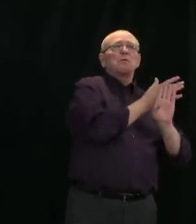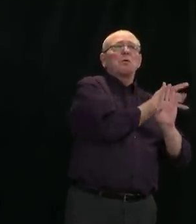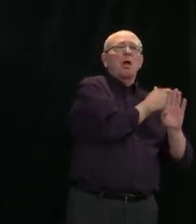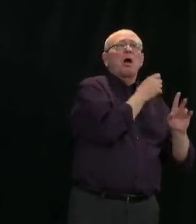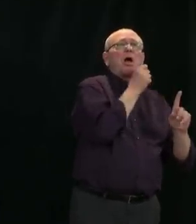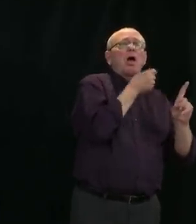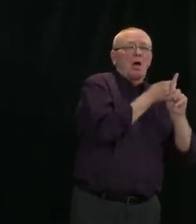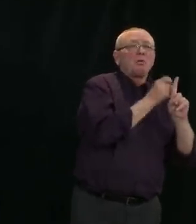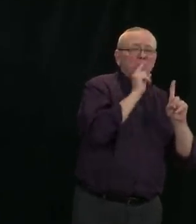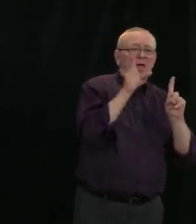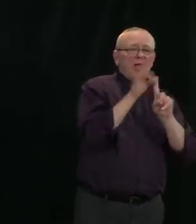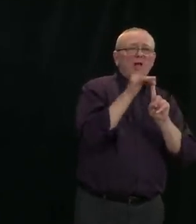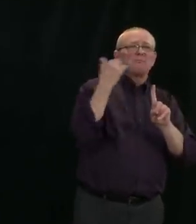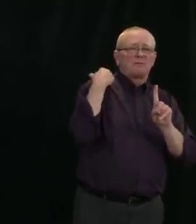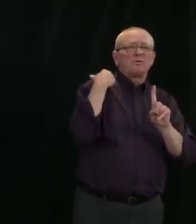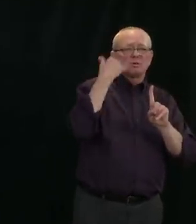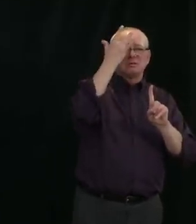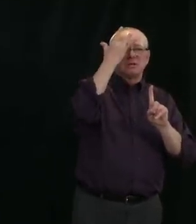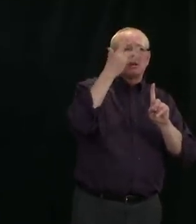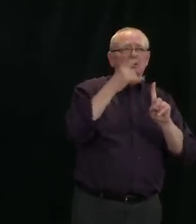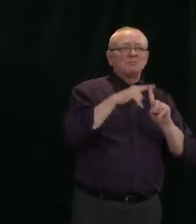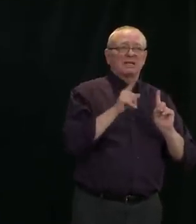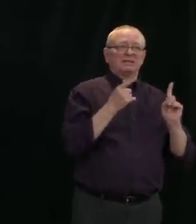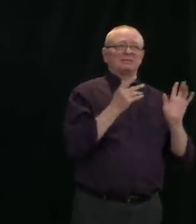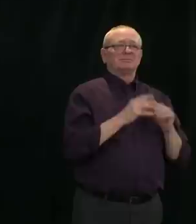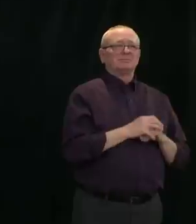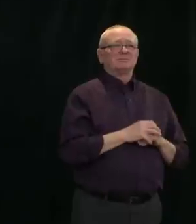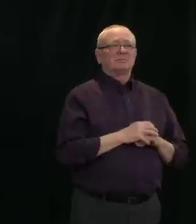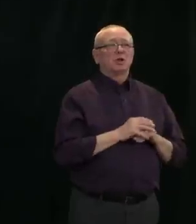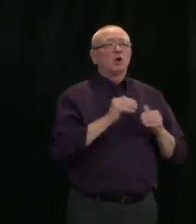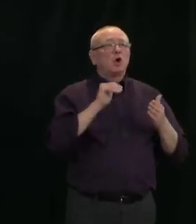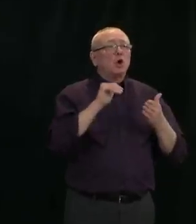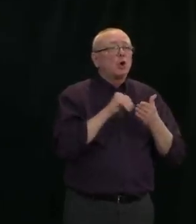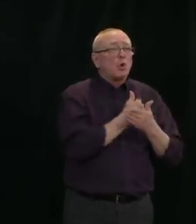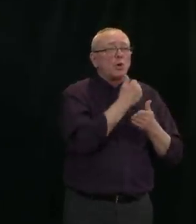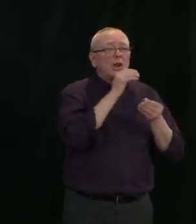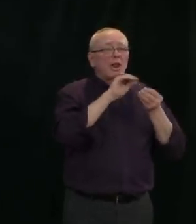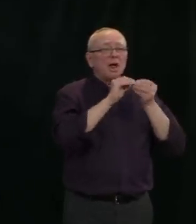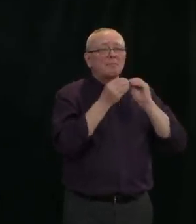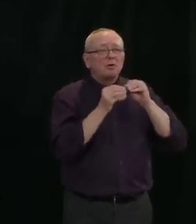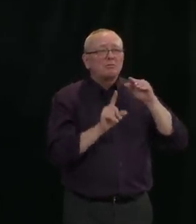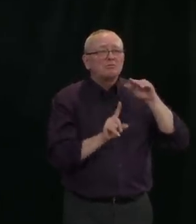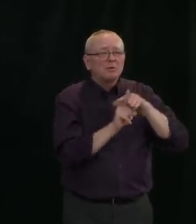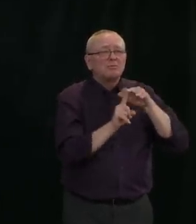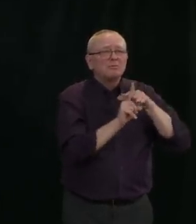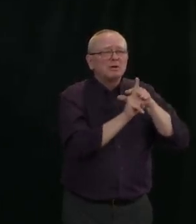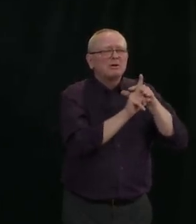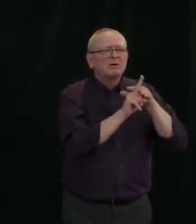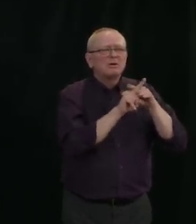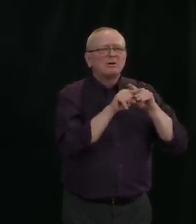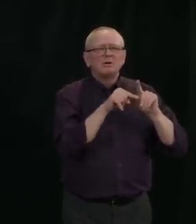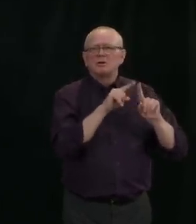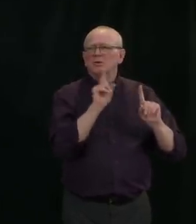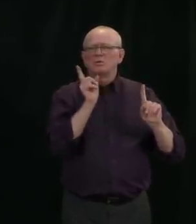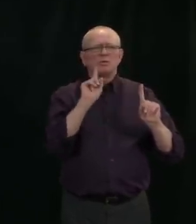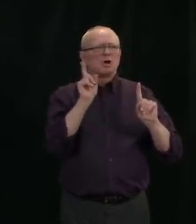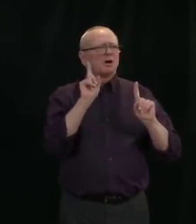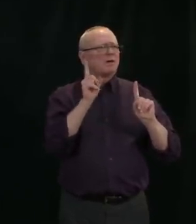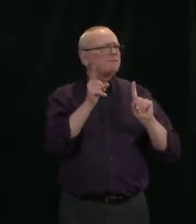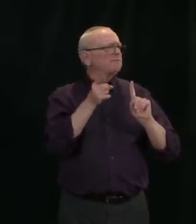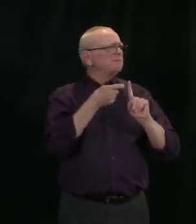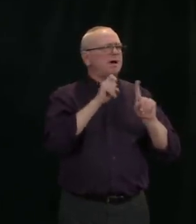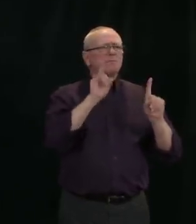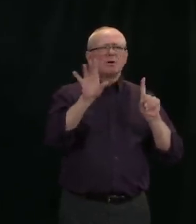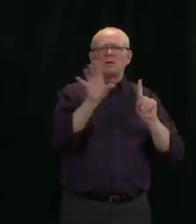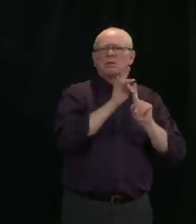tracking all along is the number of new cases we are seeing who don't have a link to another known case. We have called